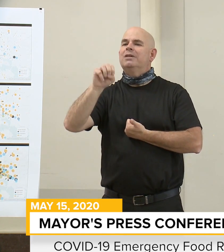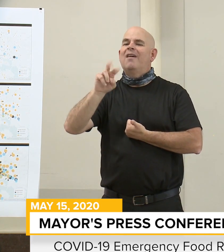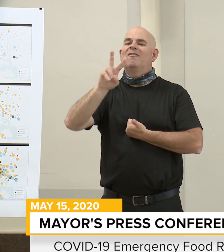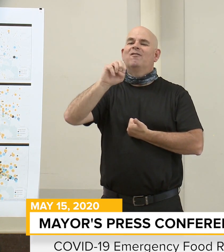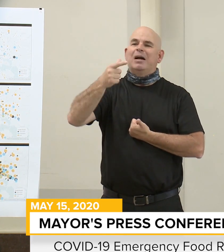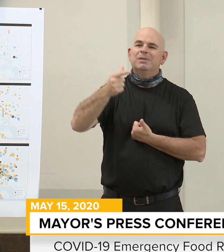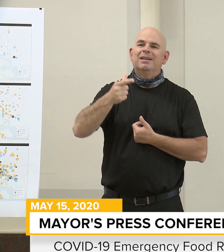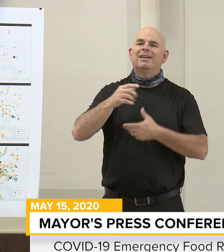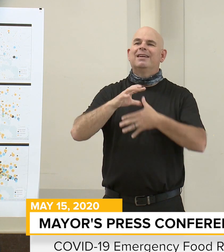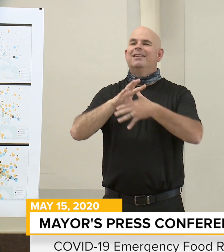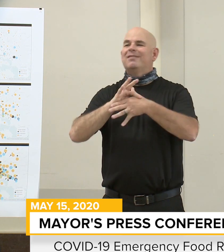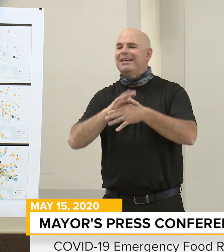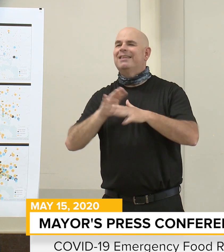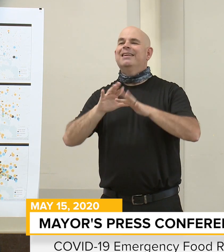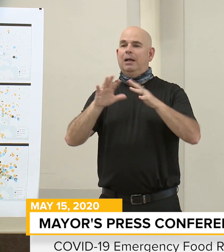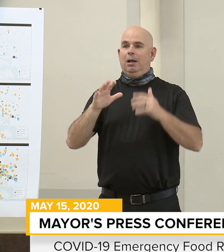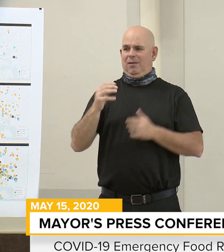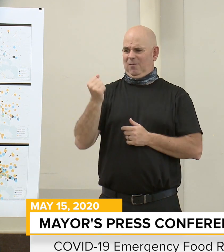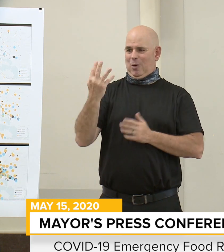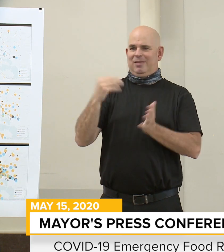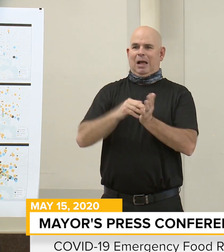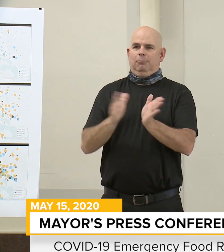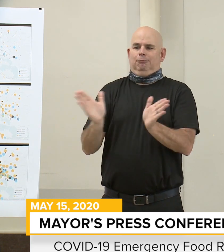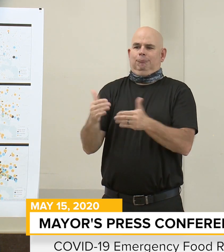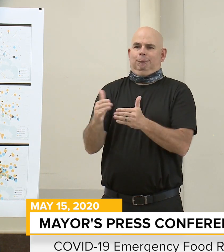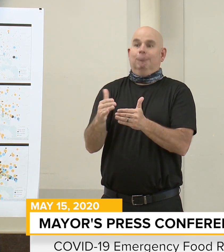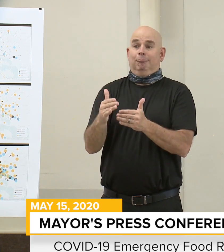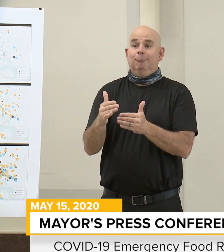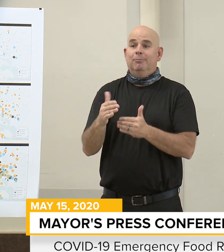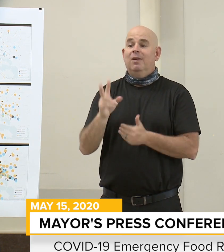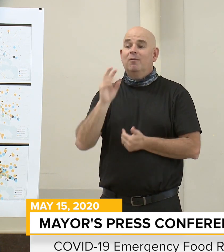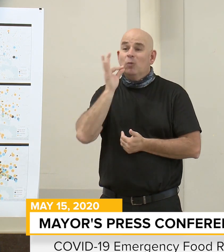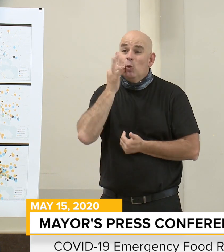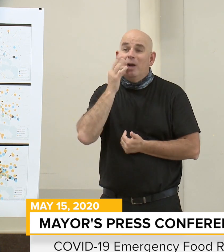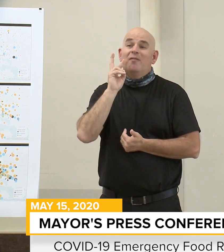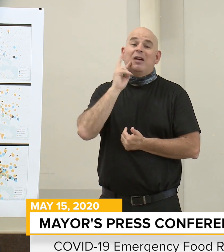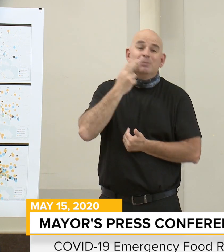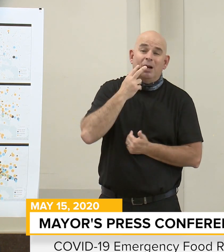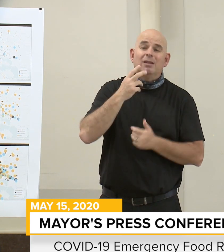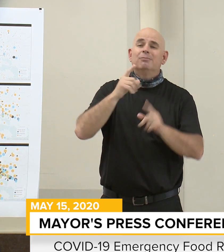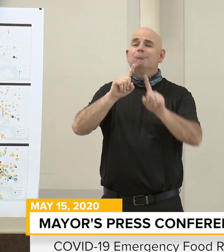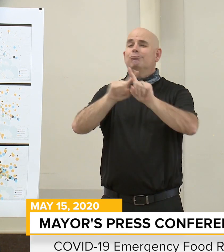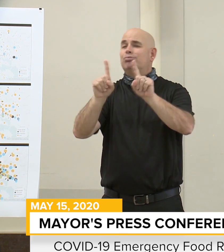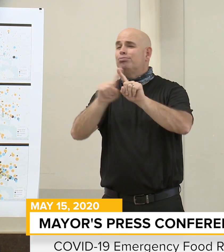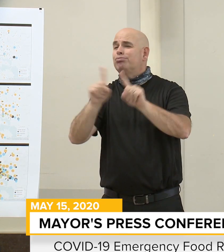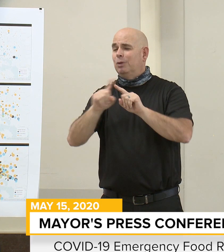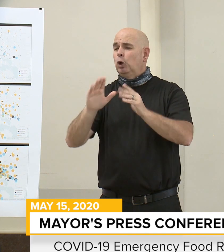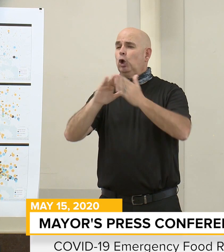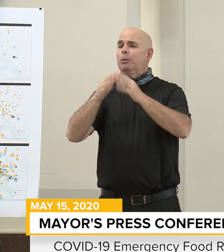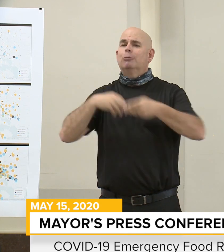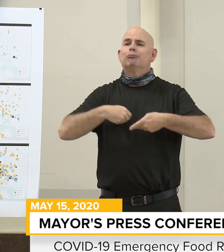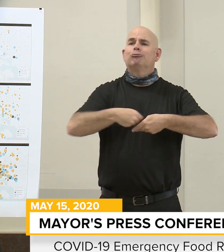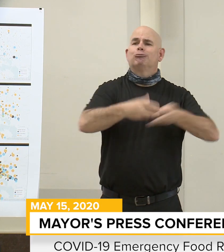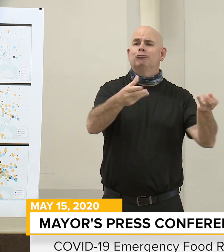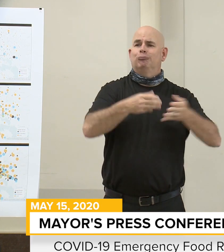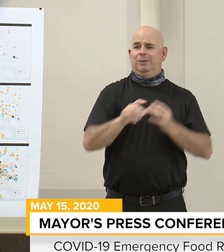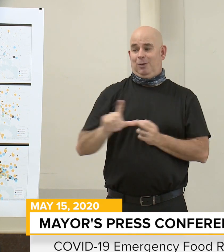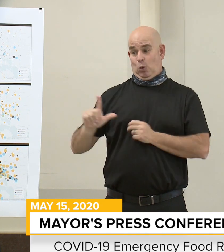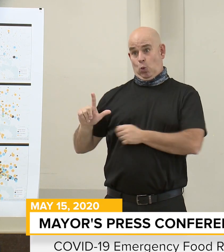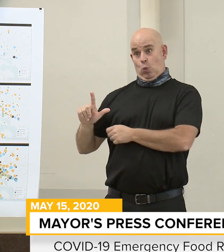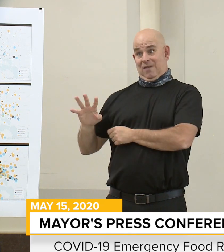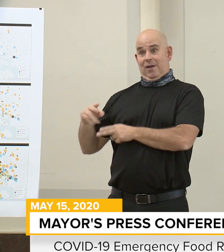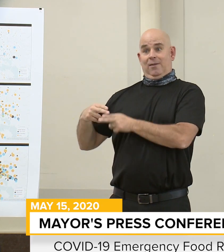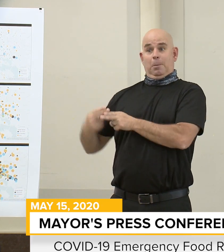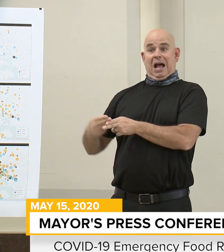week across 45 community sites. These 24 pounds of U.S. grown fruits and